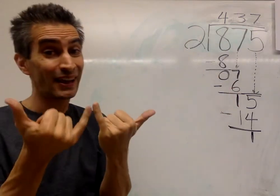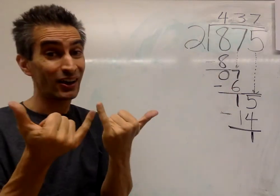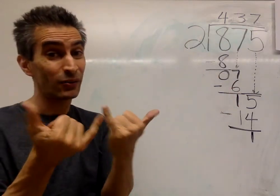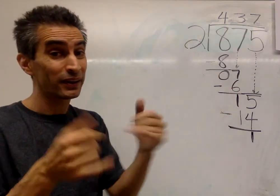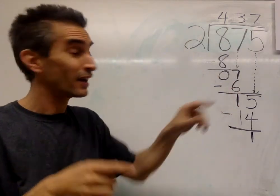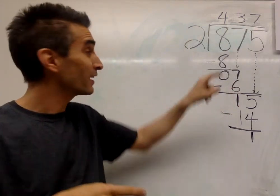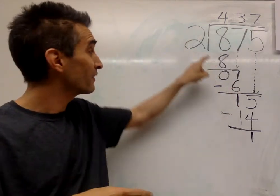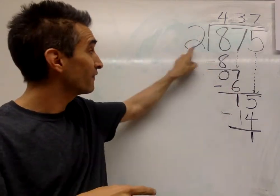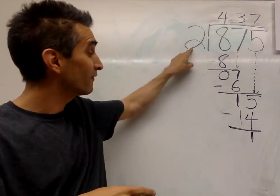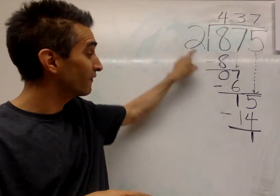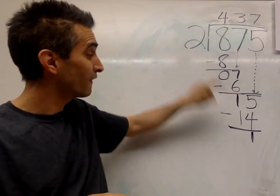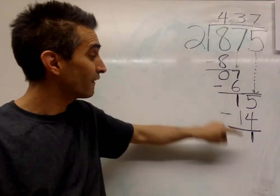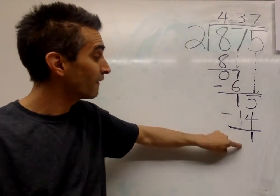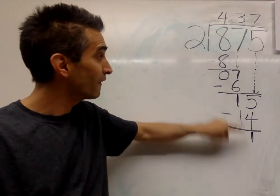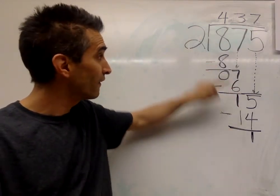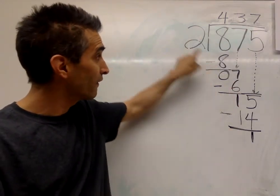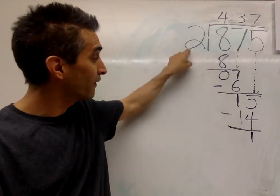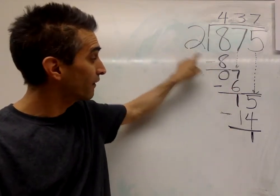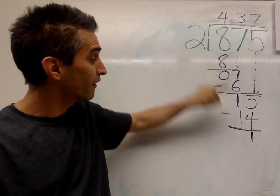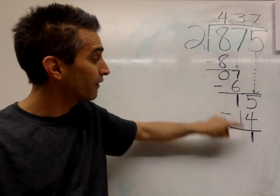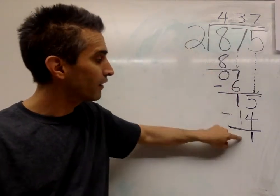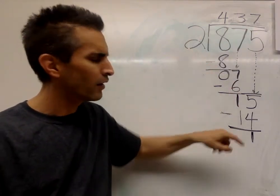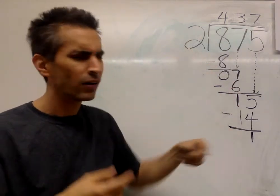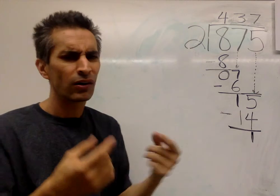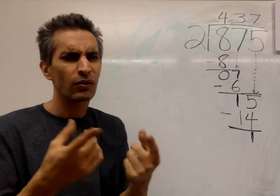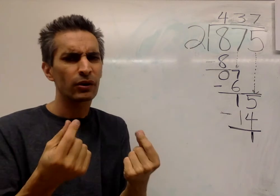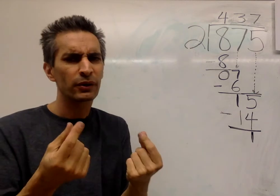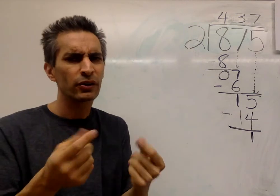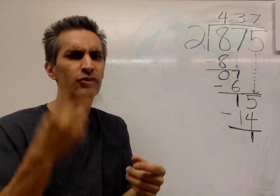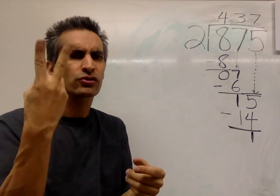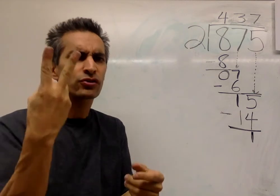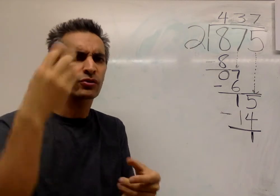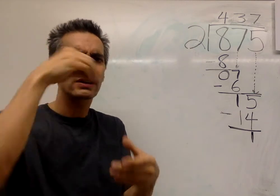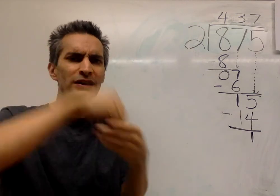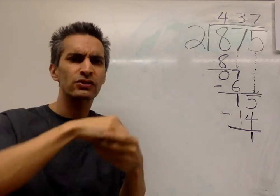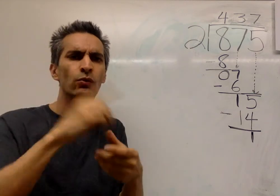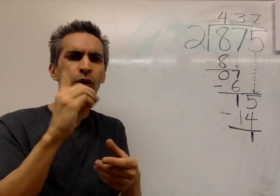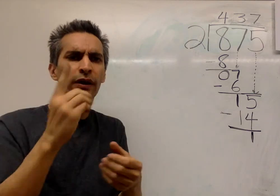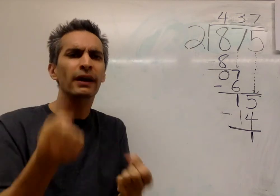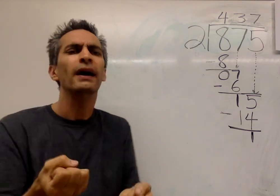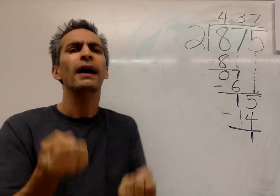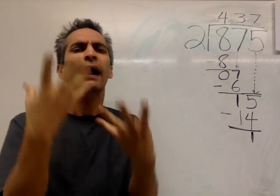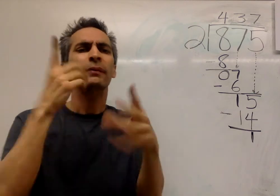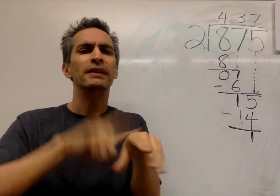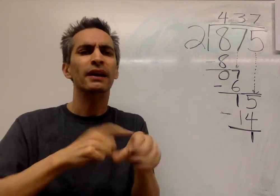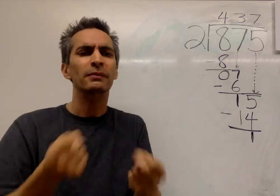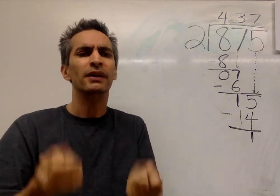Now, two into one. What do we do? Two into one, how many times?